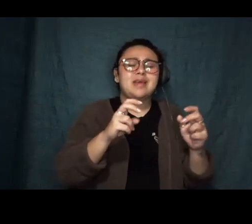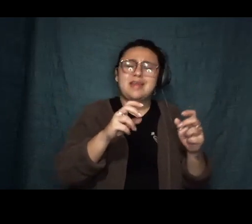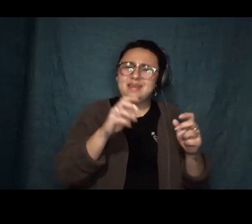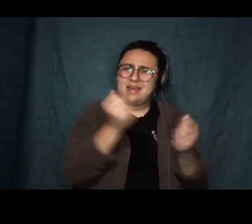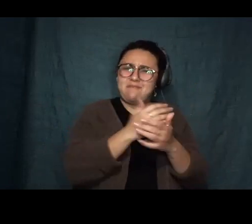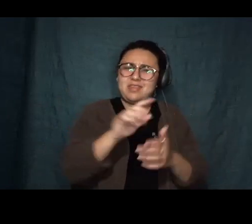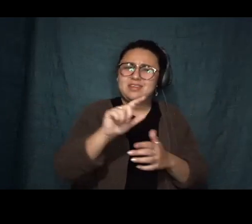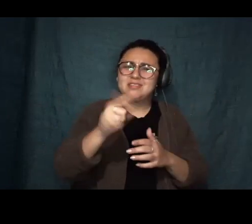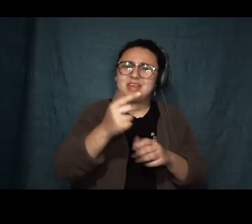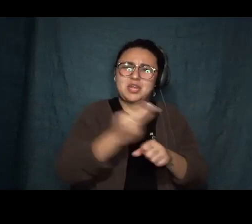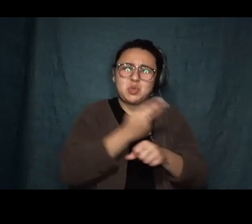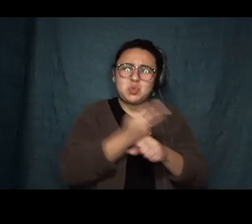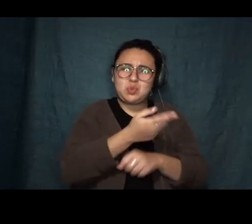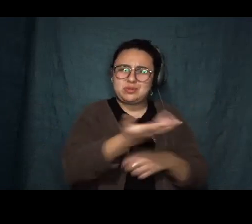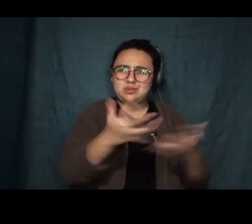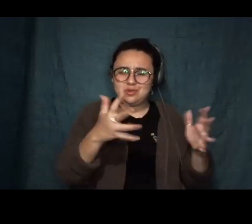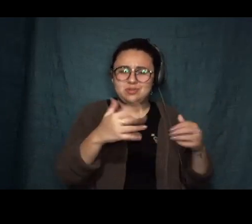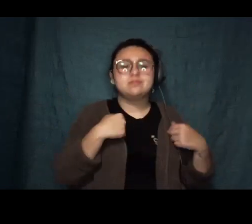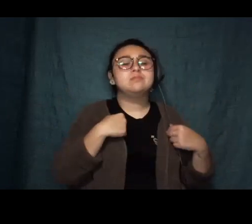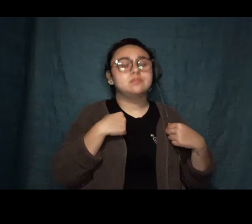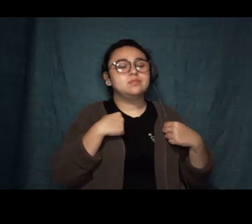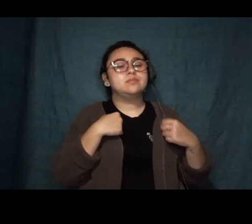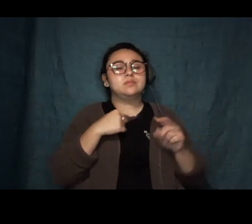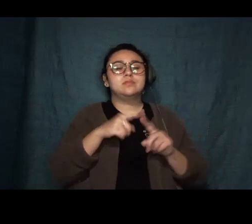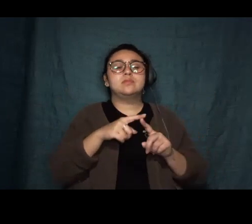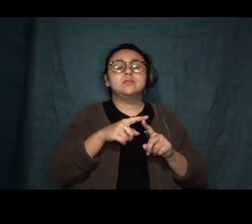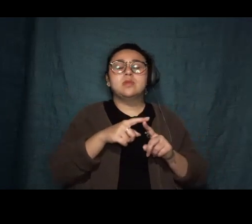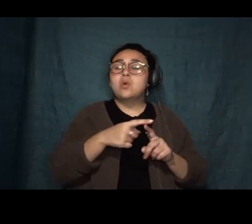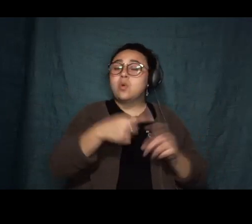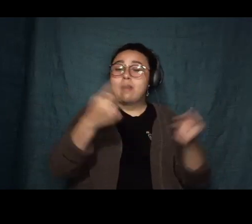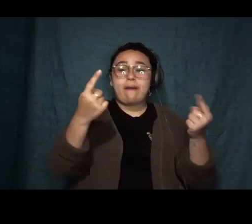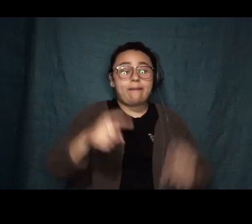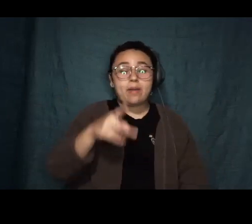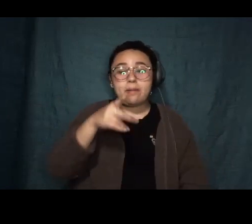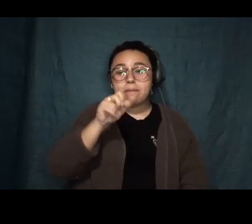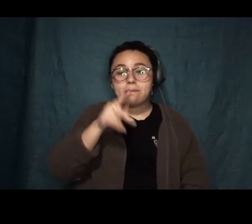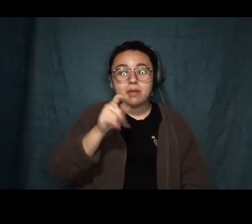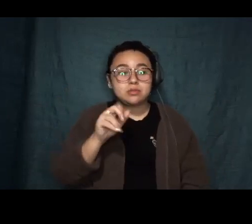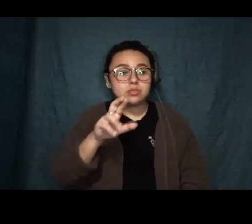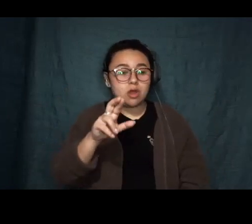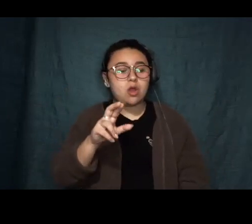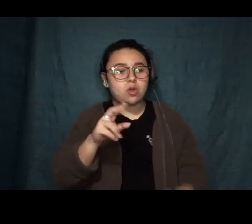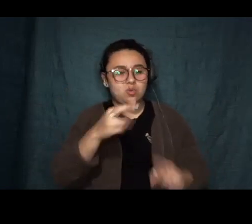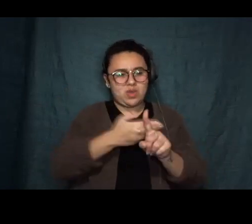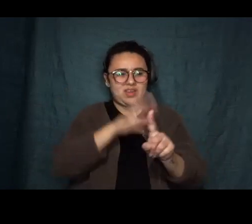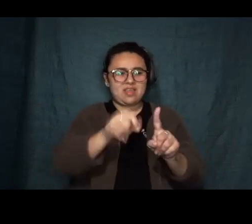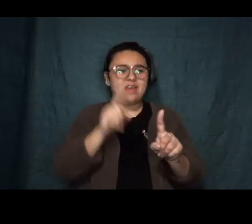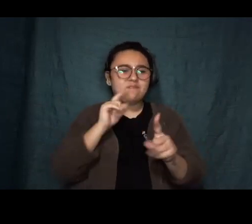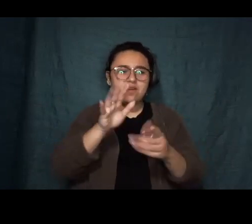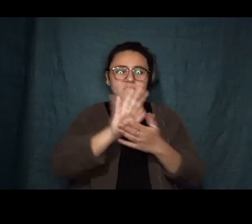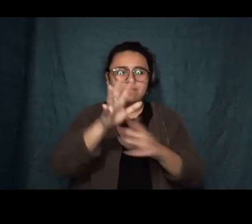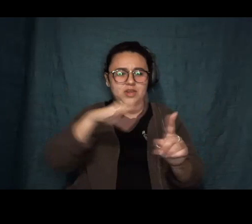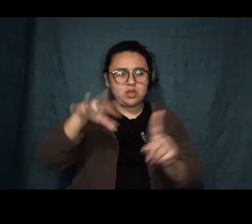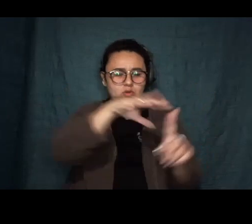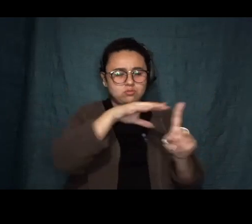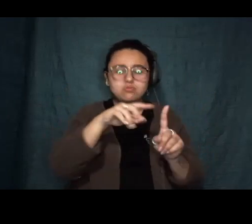At the end of the summer season, a second-tier pop star rented the whole structure for a music video shoot, shutting down normal operations for three full